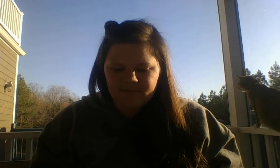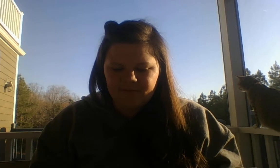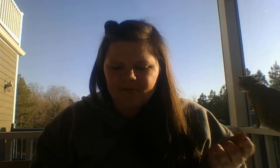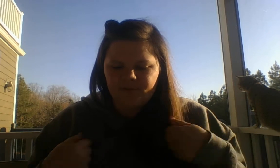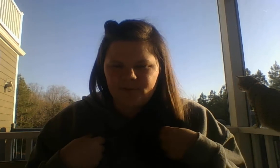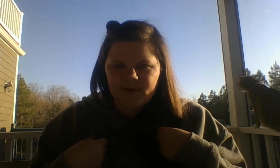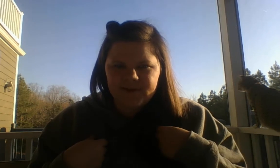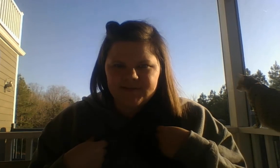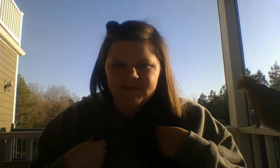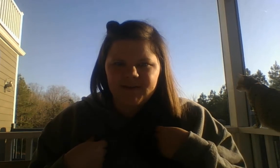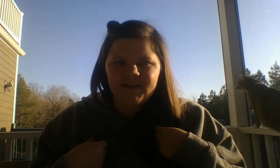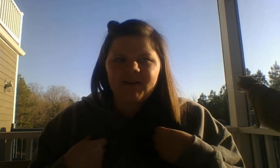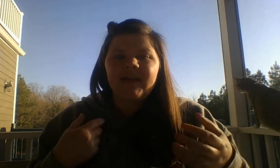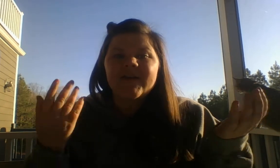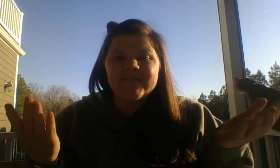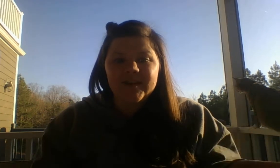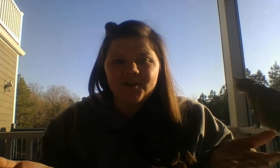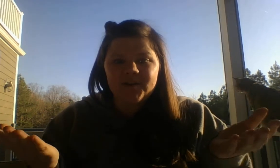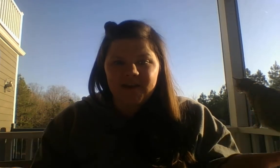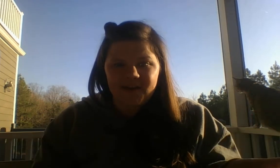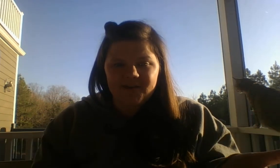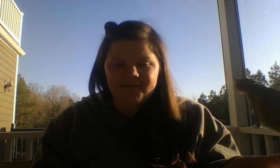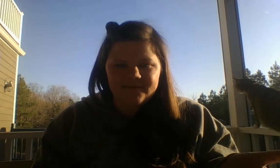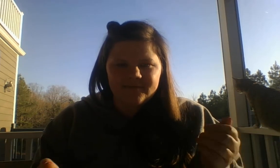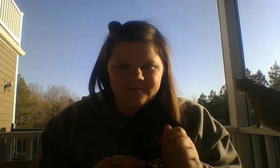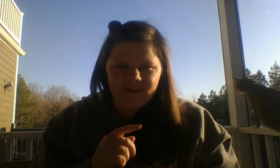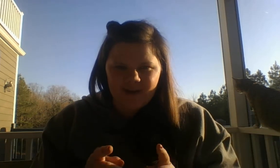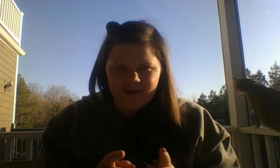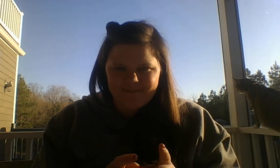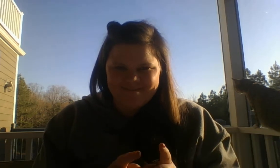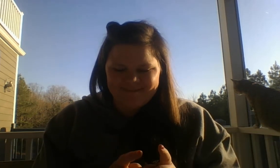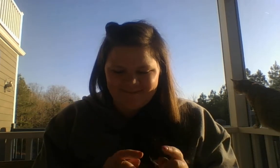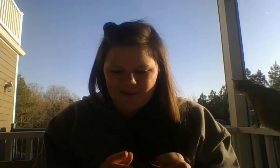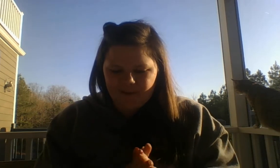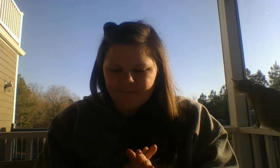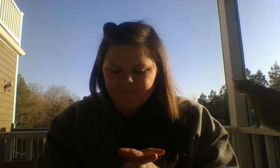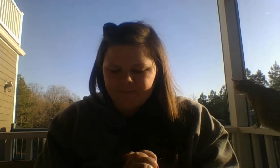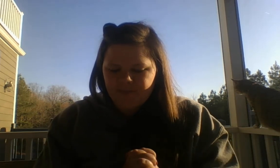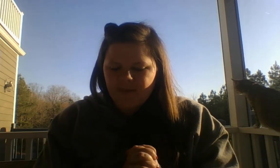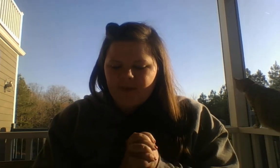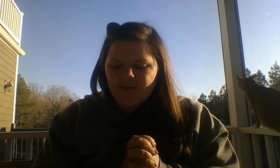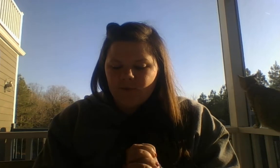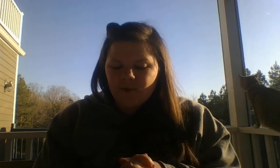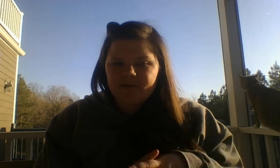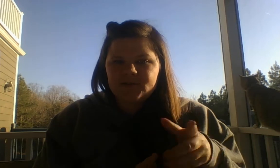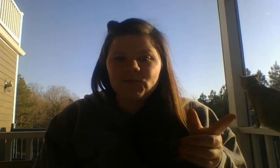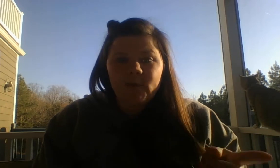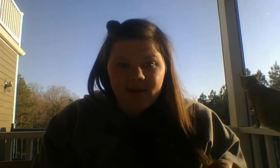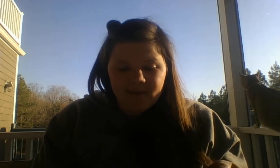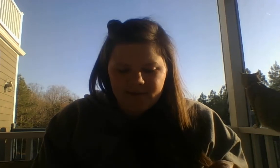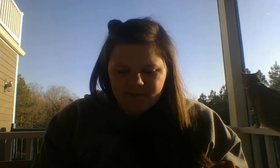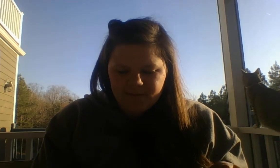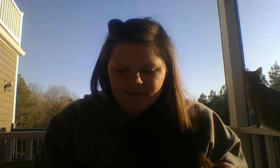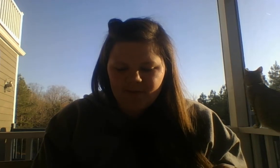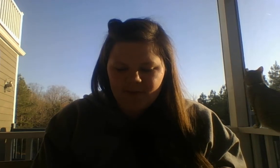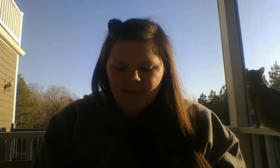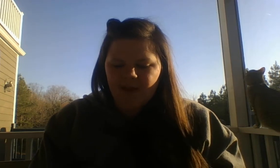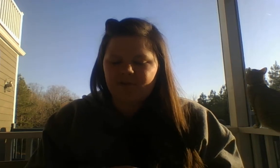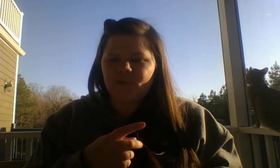The new word is fingernail. You got it? Okay. The word is rail. Add the